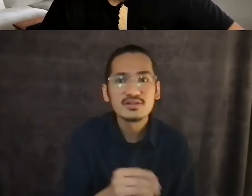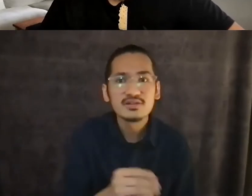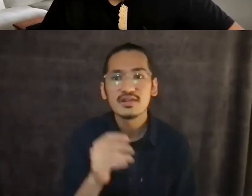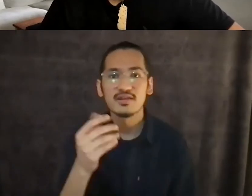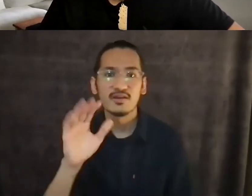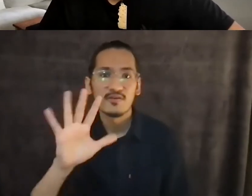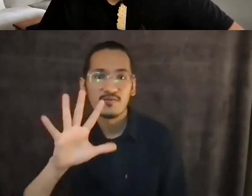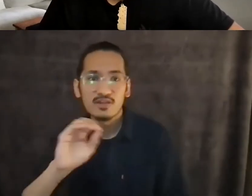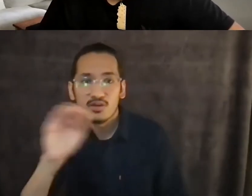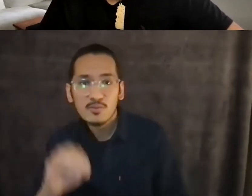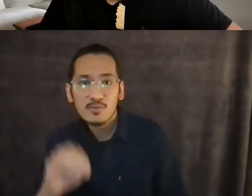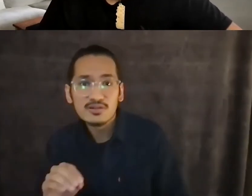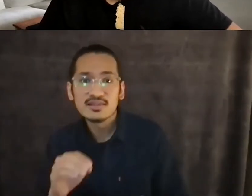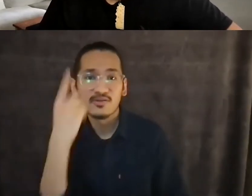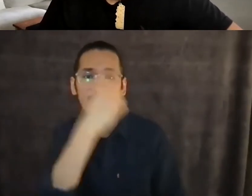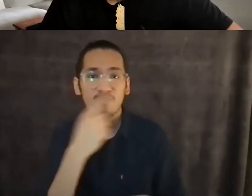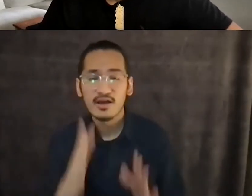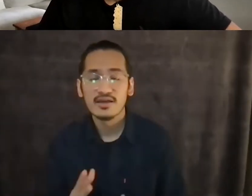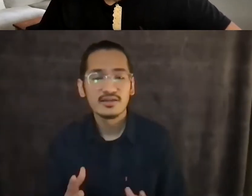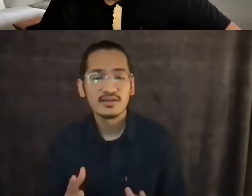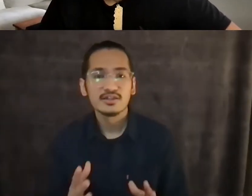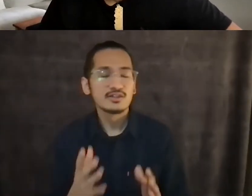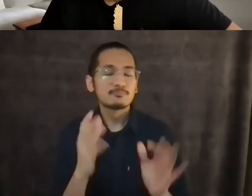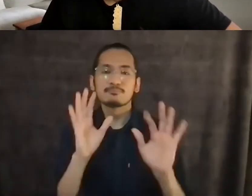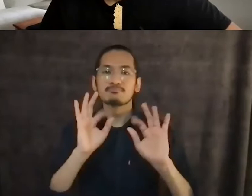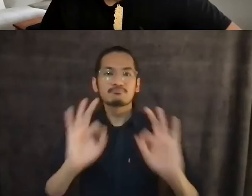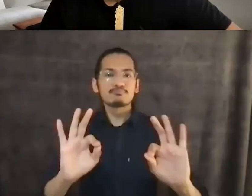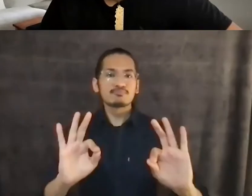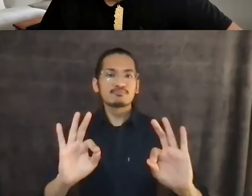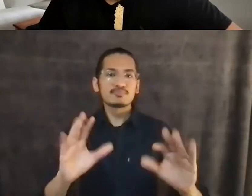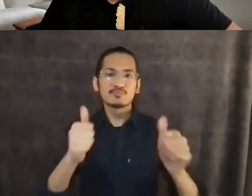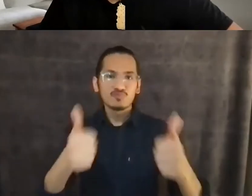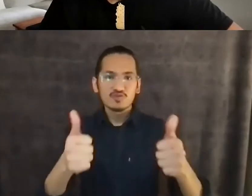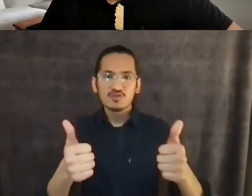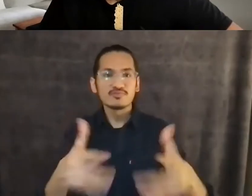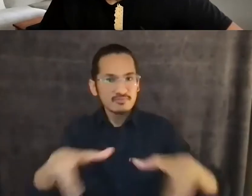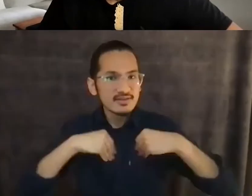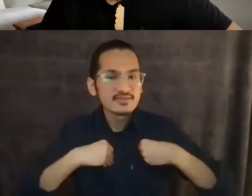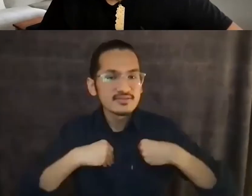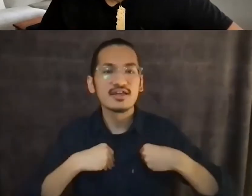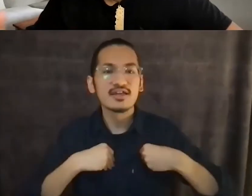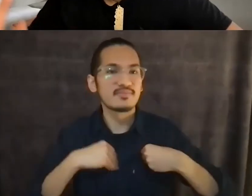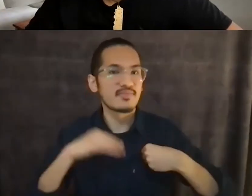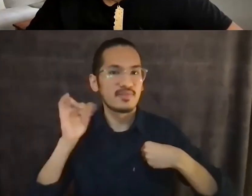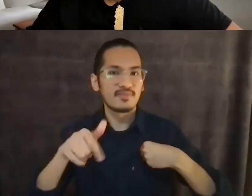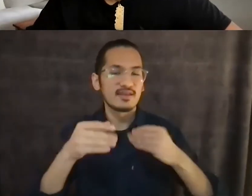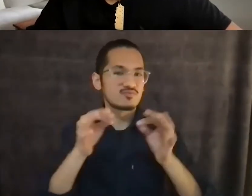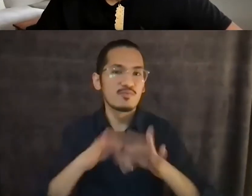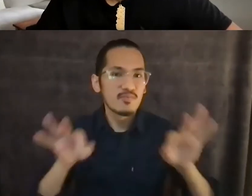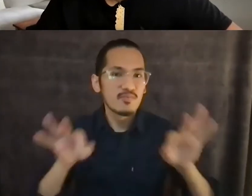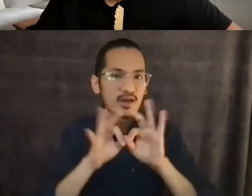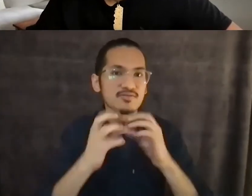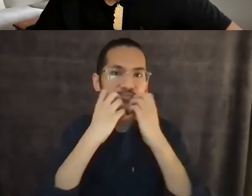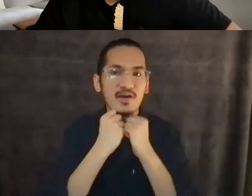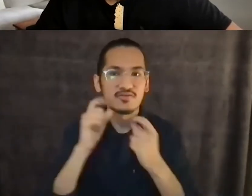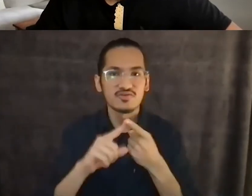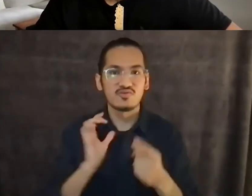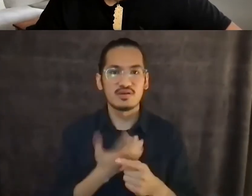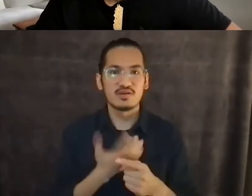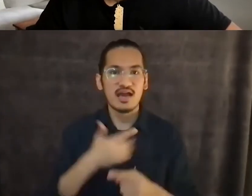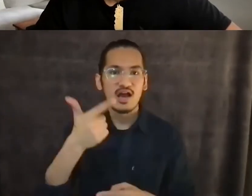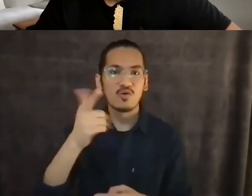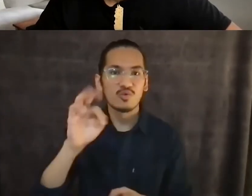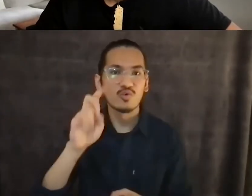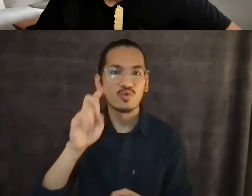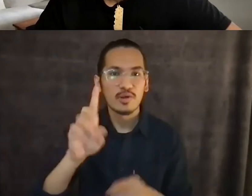Hawaiian. And that's all that mattered to them. That's all that's going to matter to our grandkids. Um, anything else is just distraction.